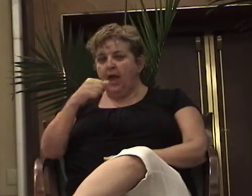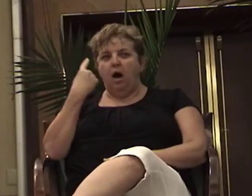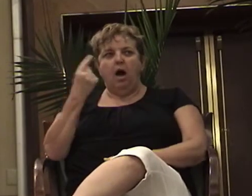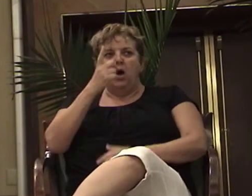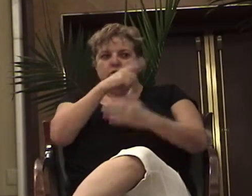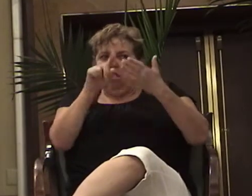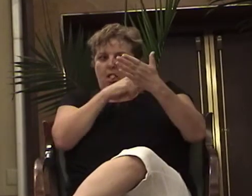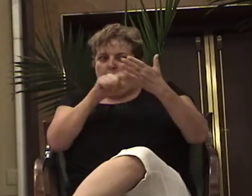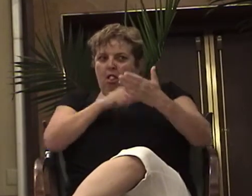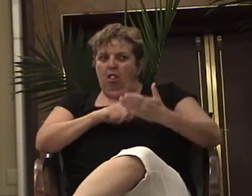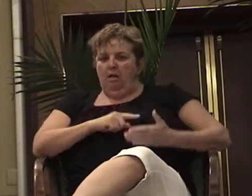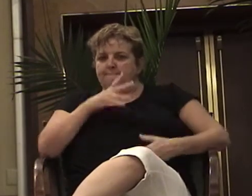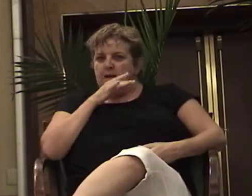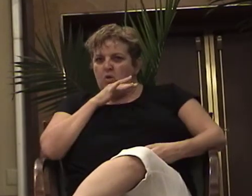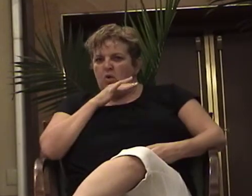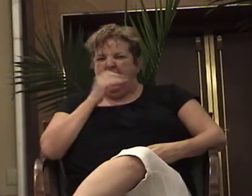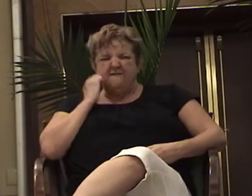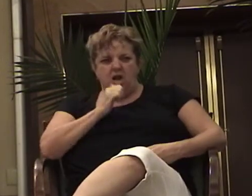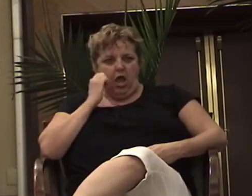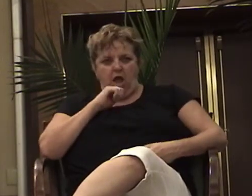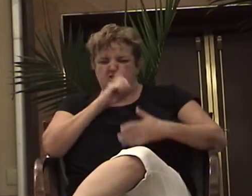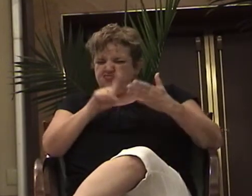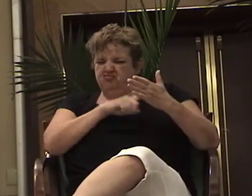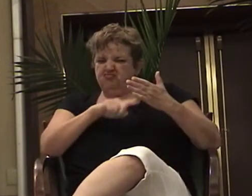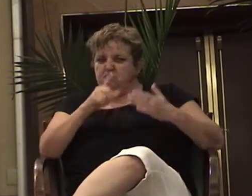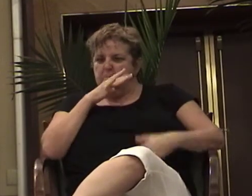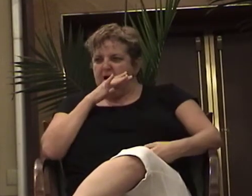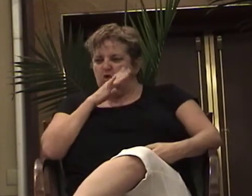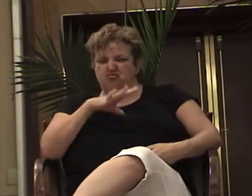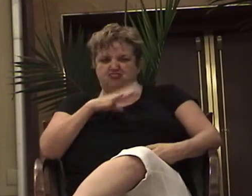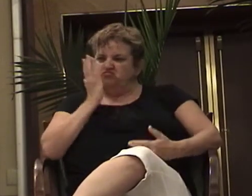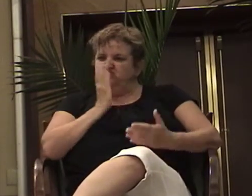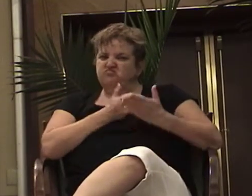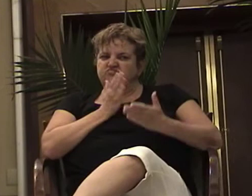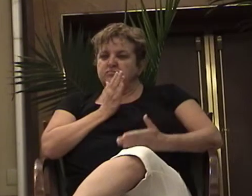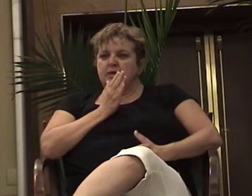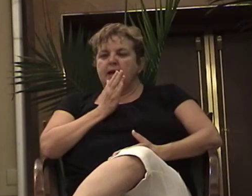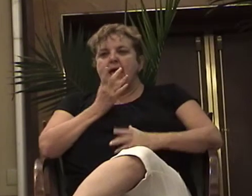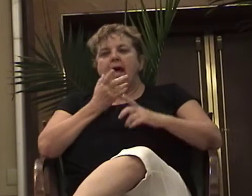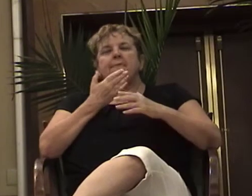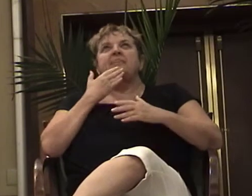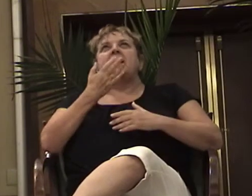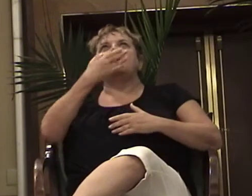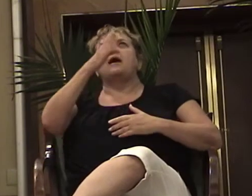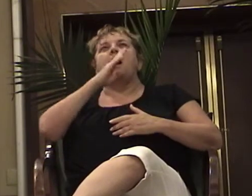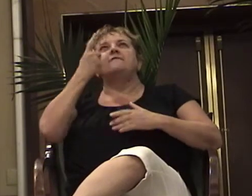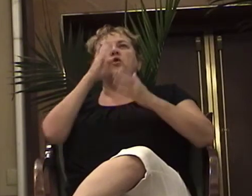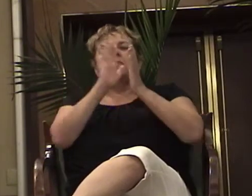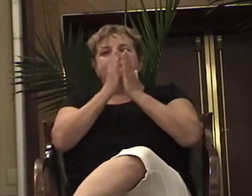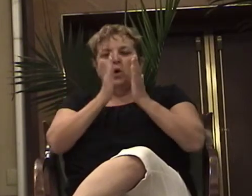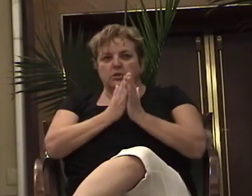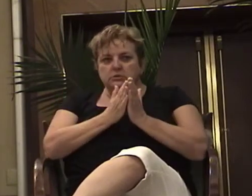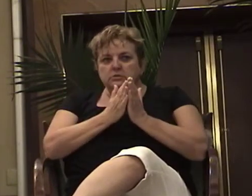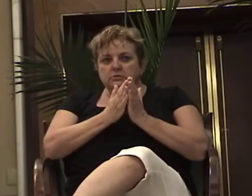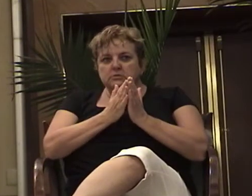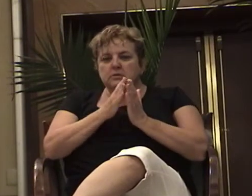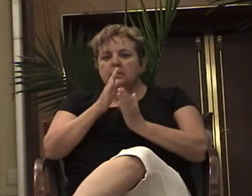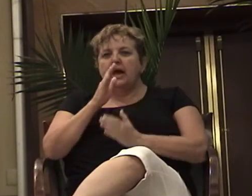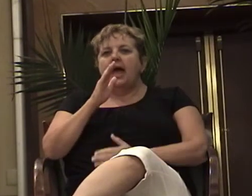Thank God for the book of the steps. That I was able to see that the way that things happened when I was growing up and the way that they really were were